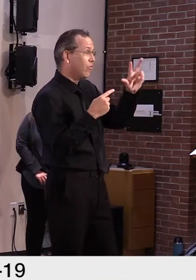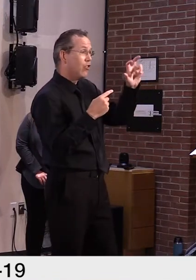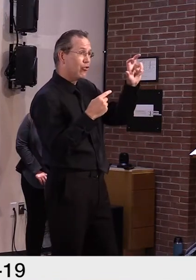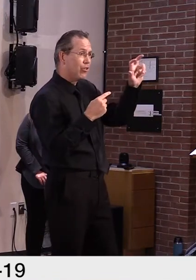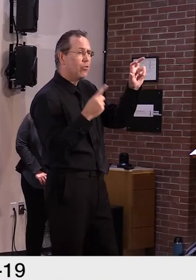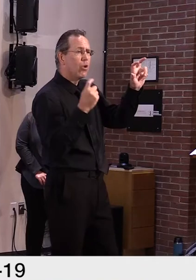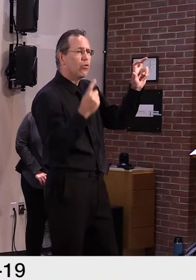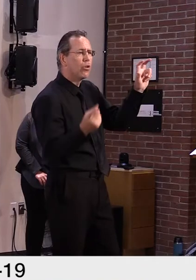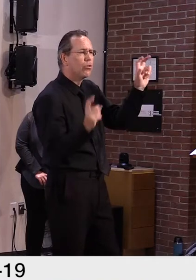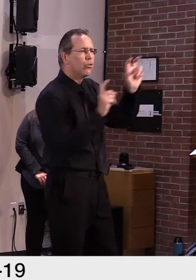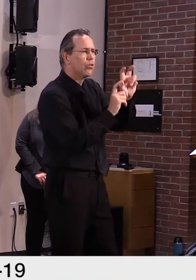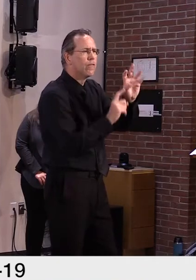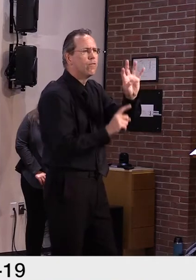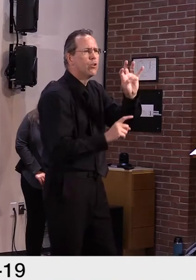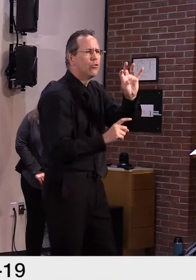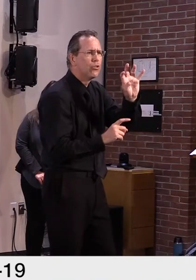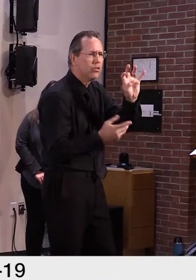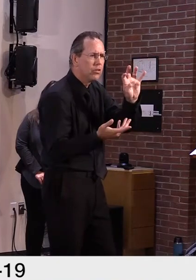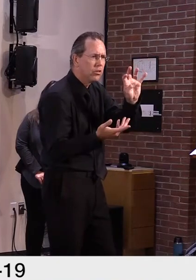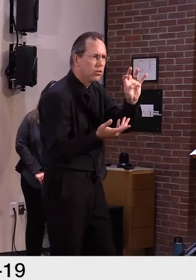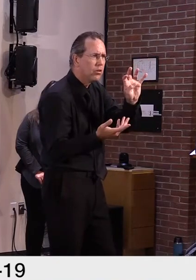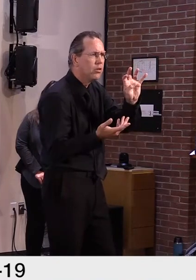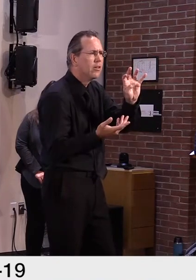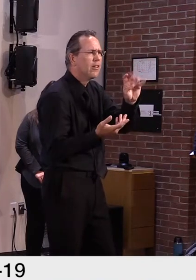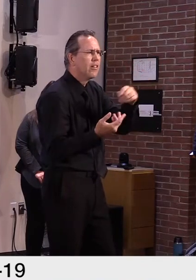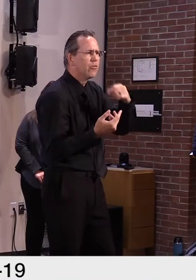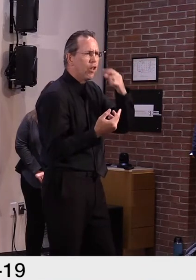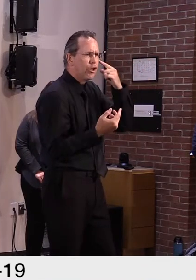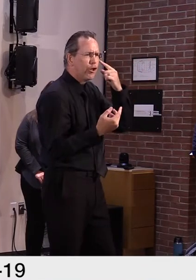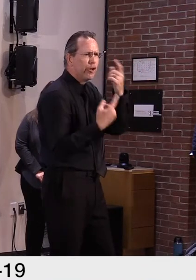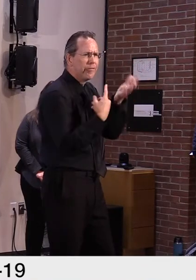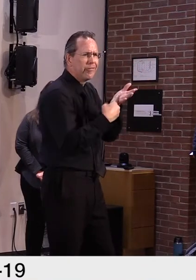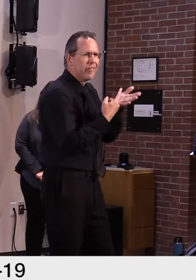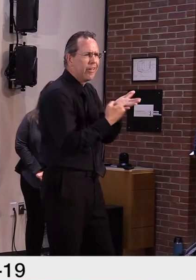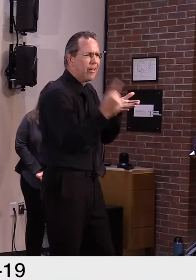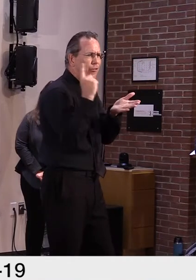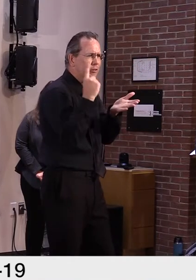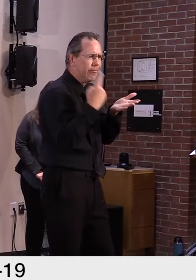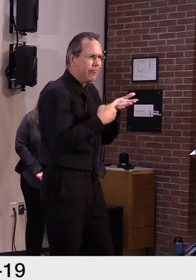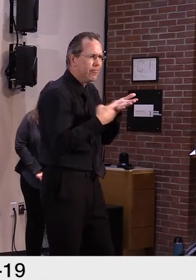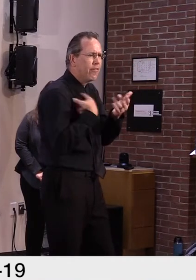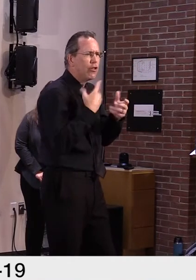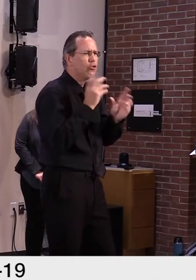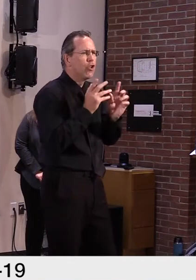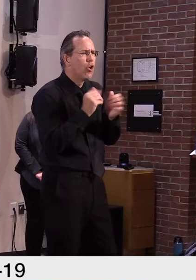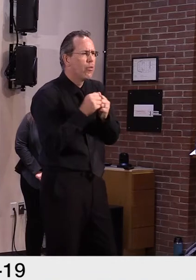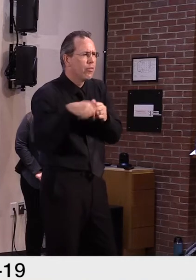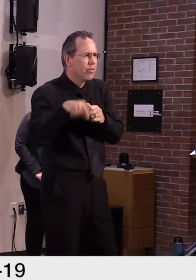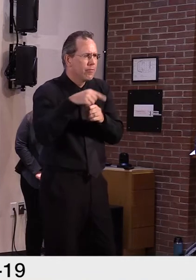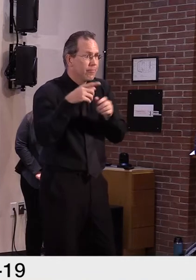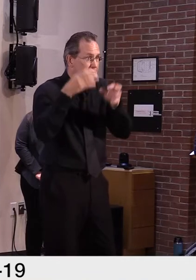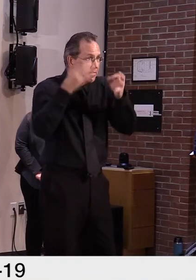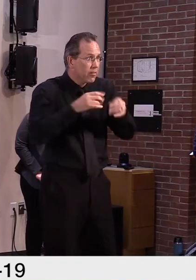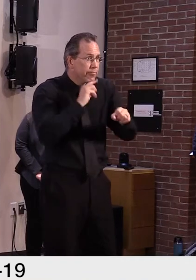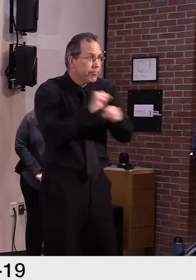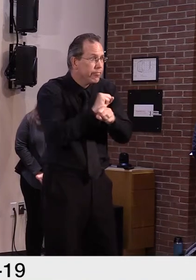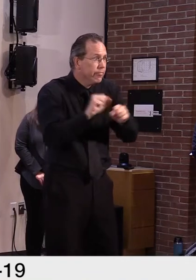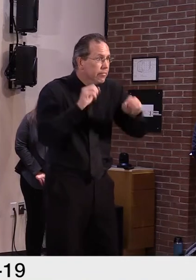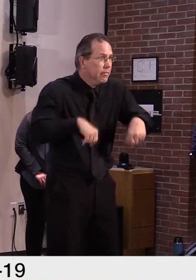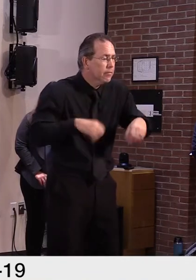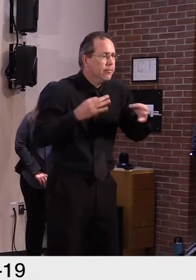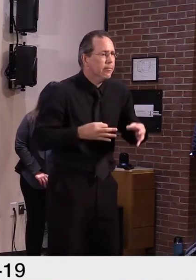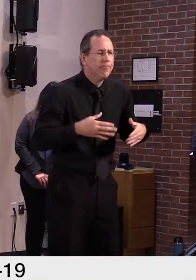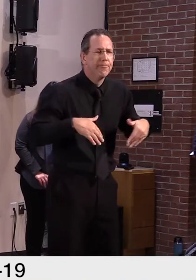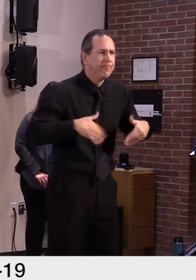last night as part of the budget. I don't know where it ended up, but it was to the tune of about